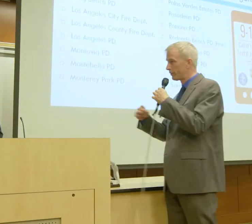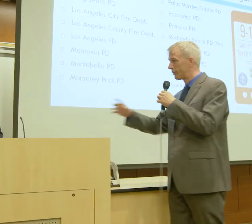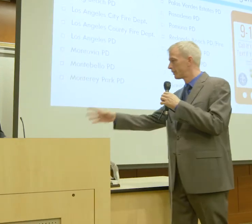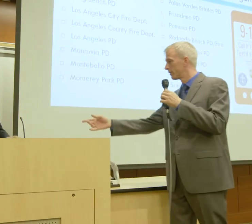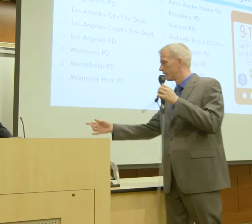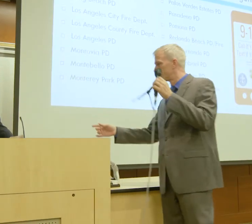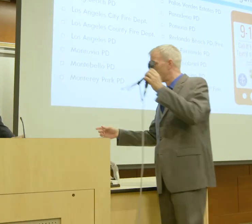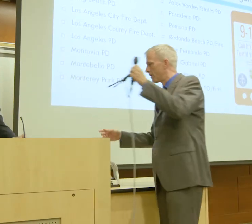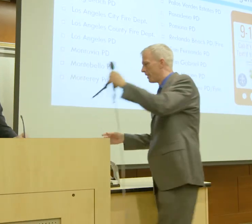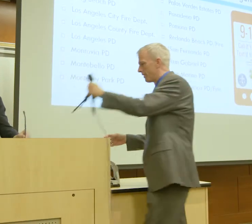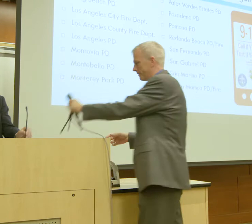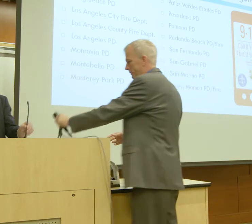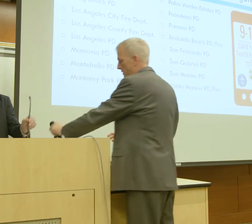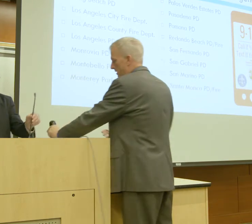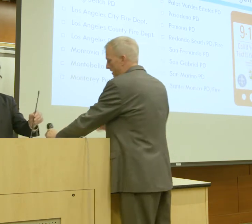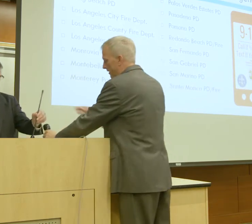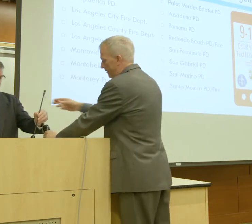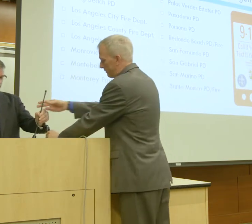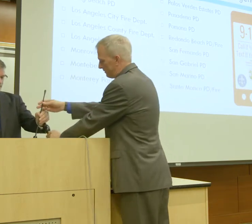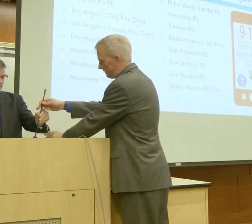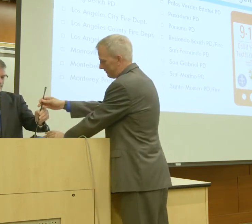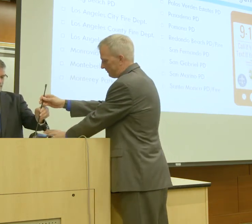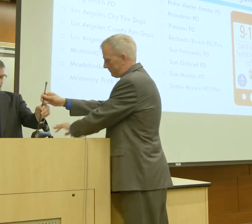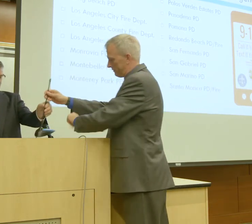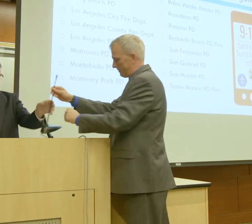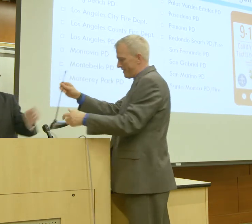Thank you, Mitch. That's the wrong mic. All right.